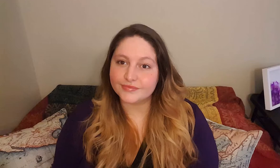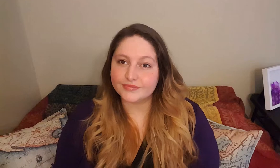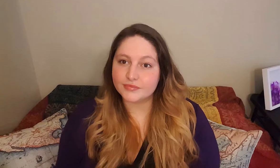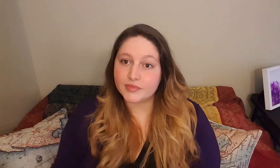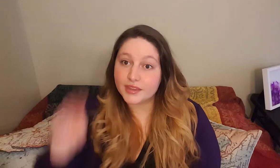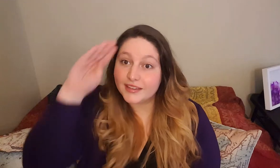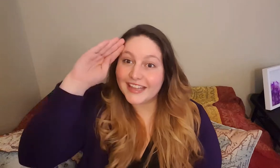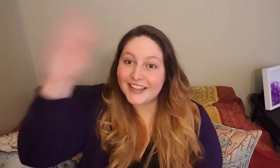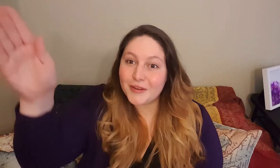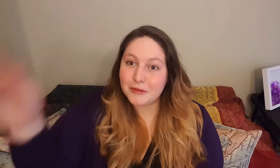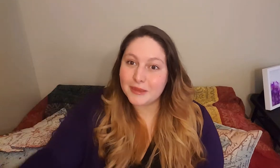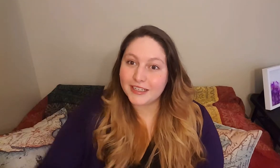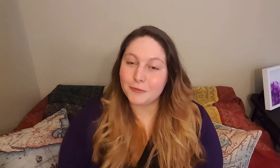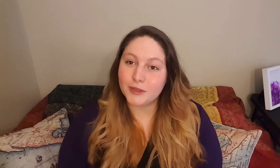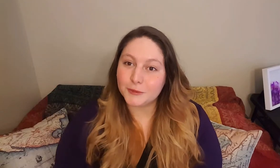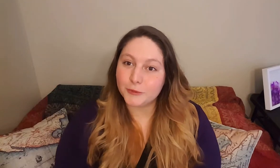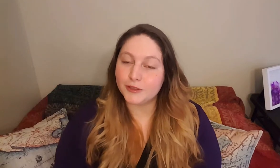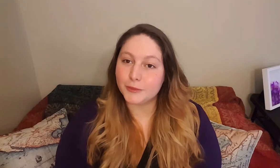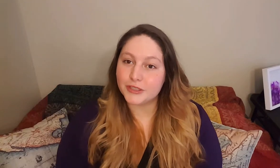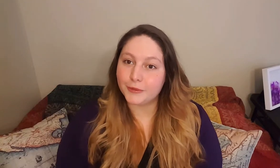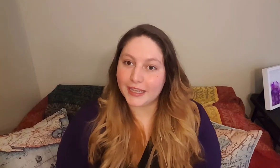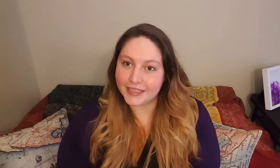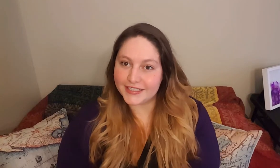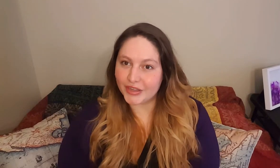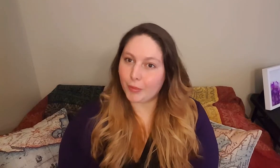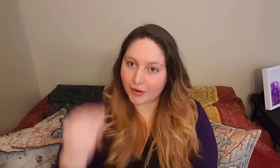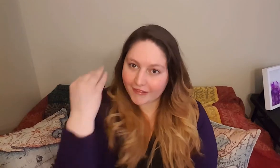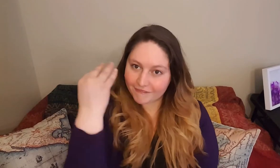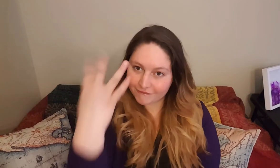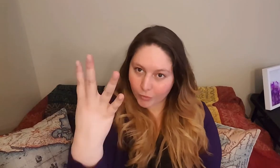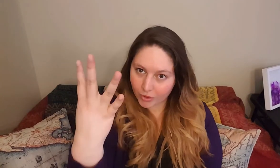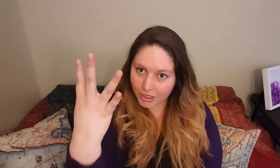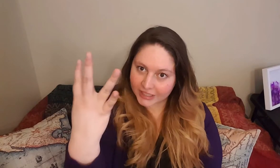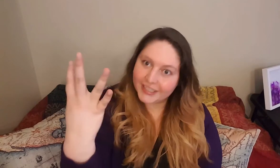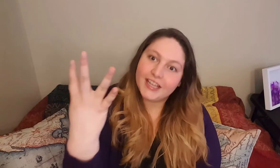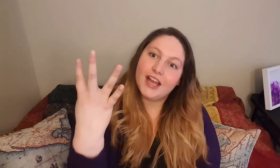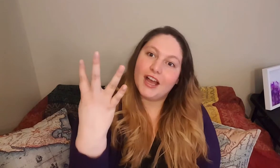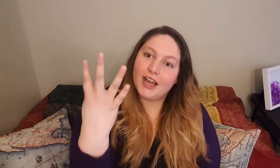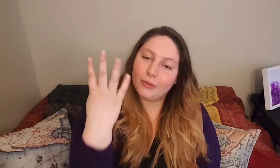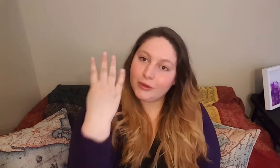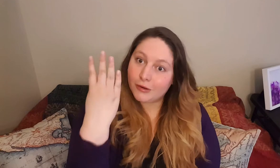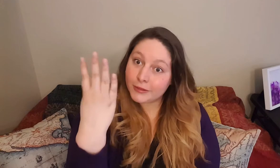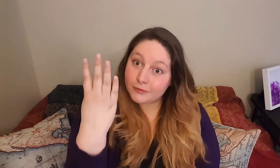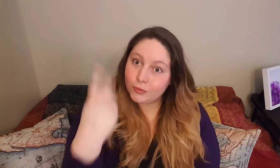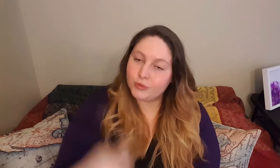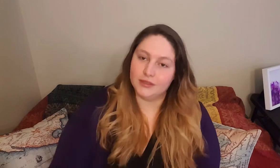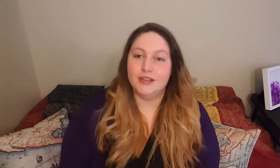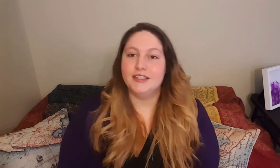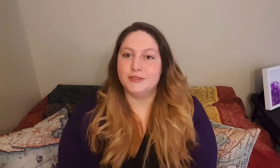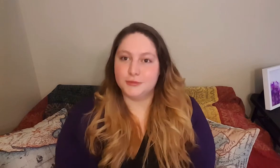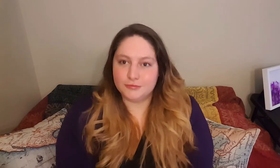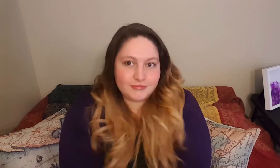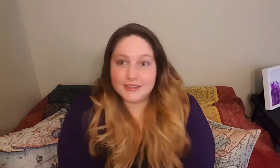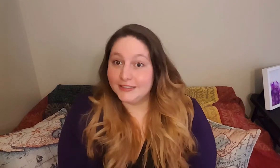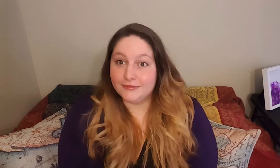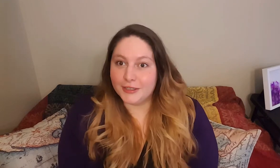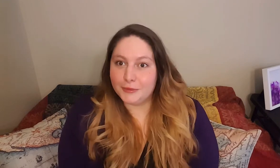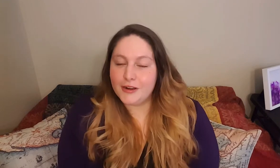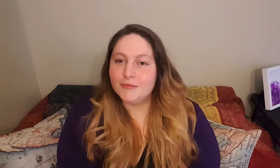Hello everybody welcome welcome to ASL part 4. We are already on 4 so here we are.